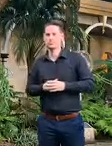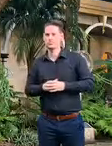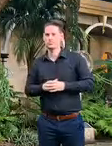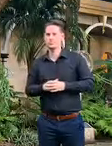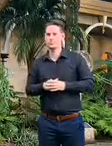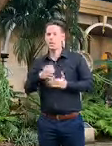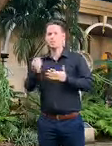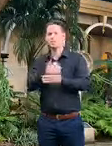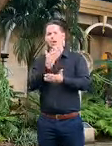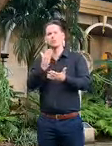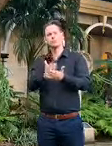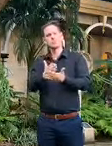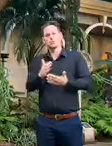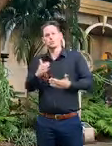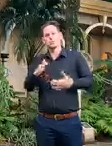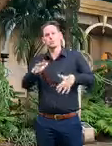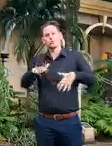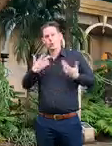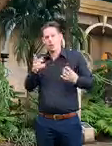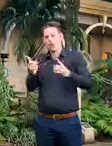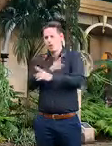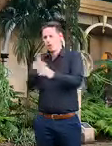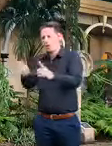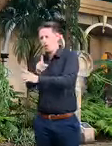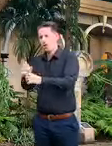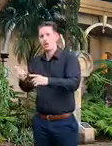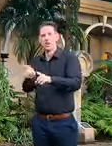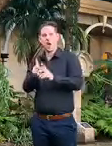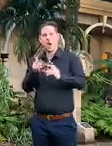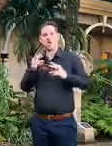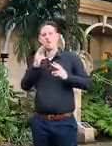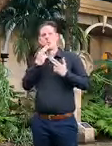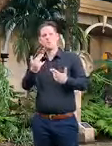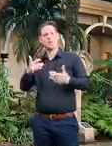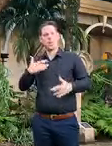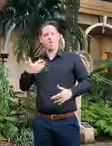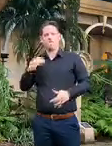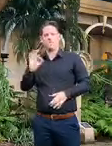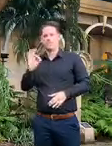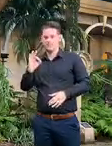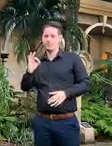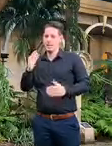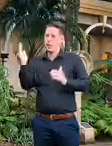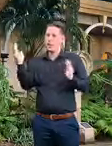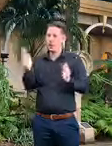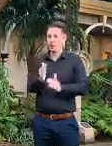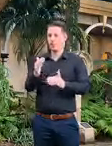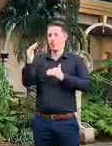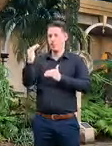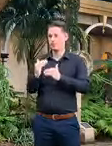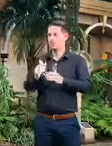uh less contacts than what we would usually do on any given day or weekend